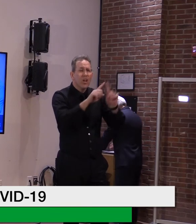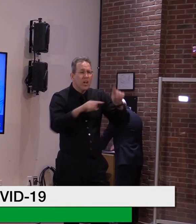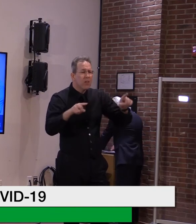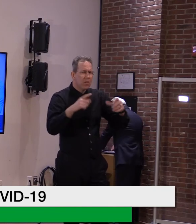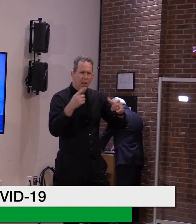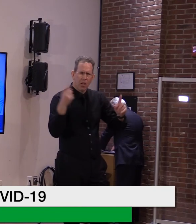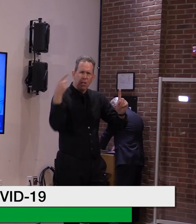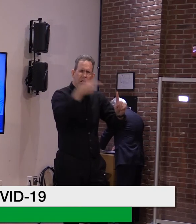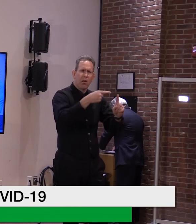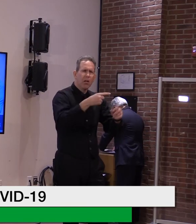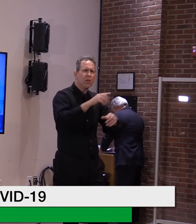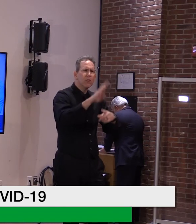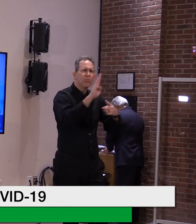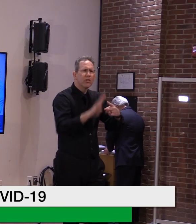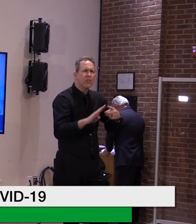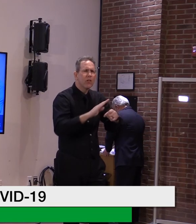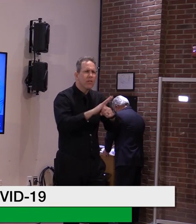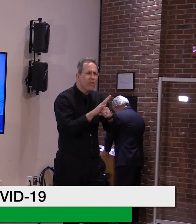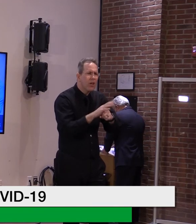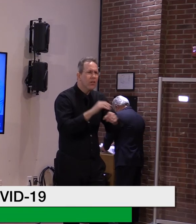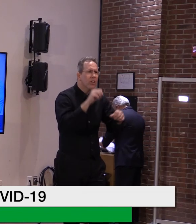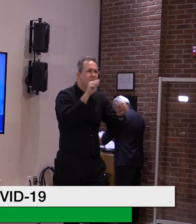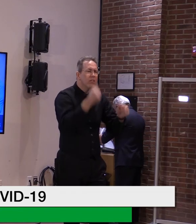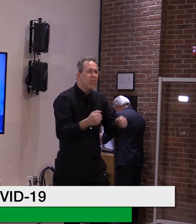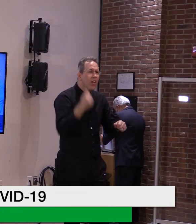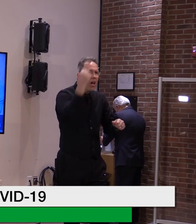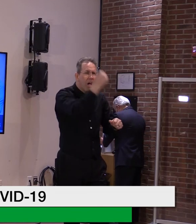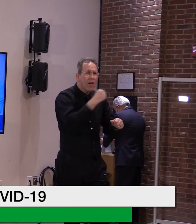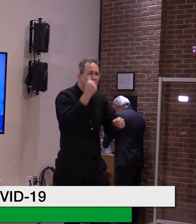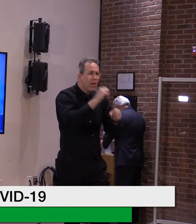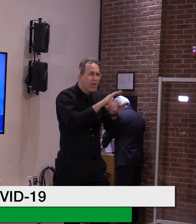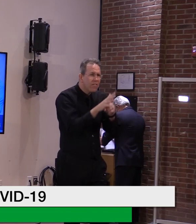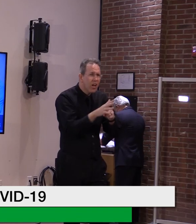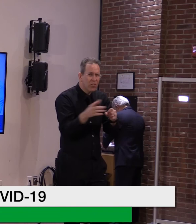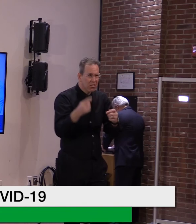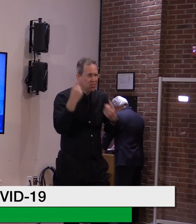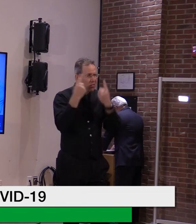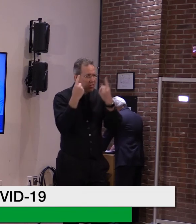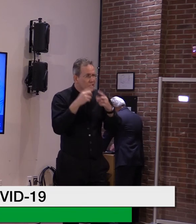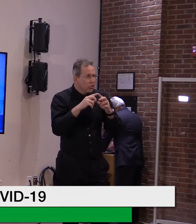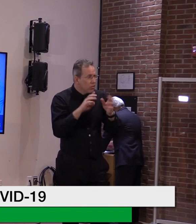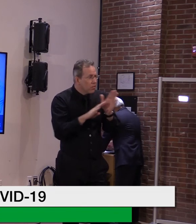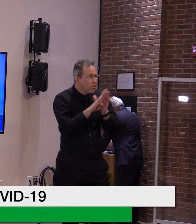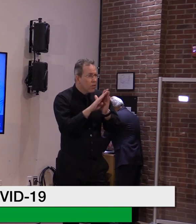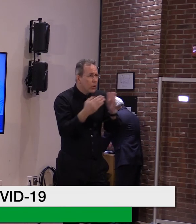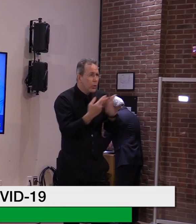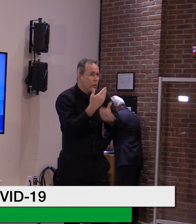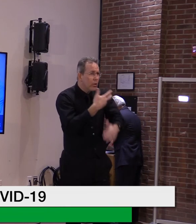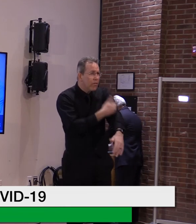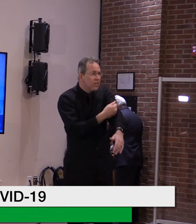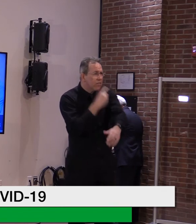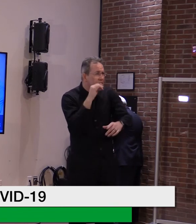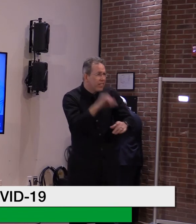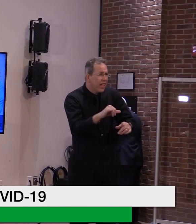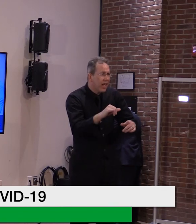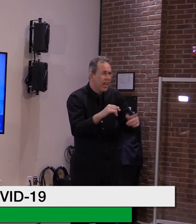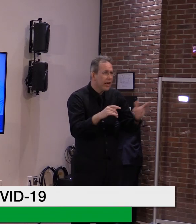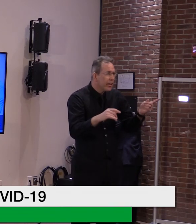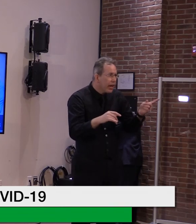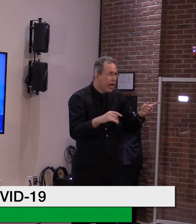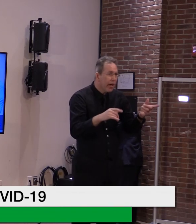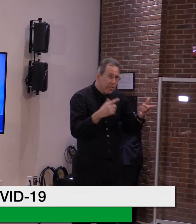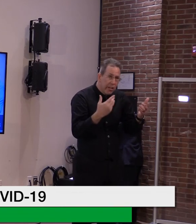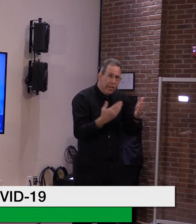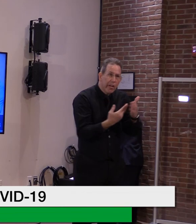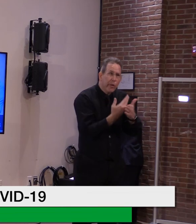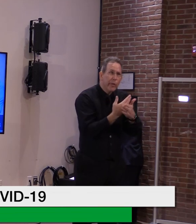need booster shots for people that have already been vaccinated. That's a really complex mess, and I understand that, and I